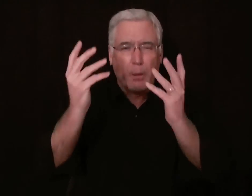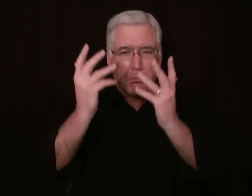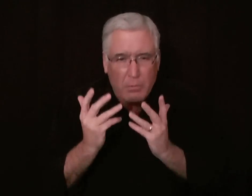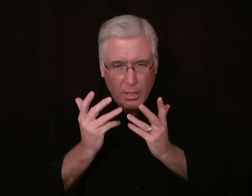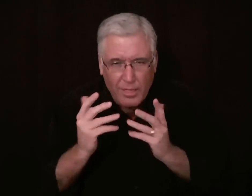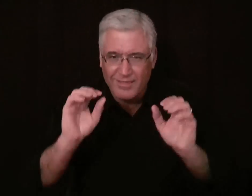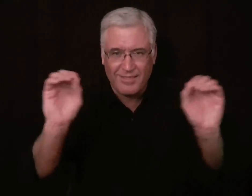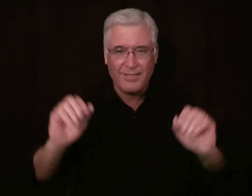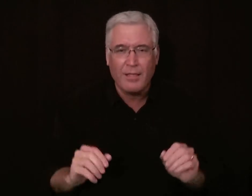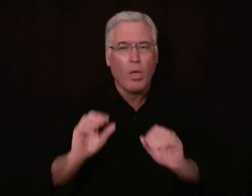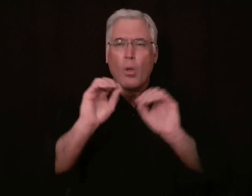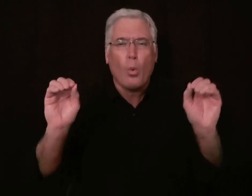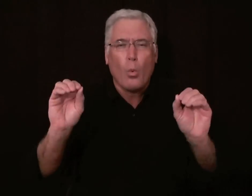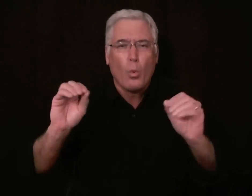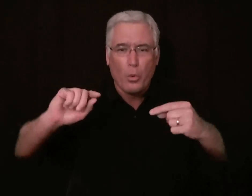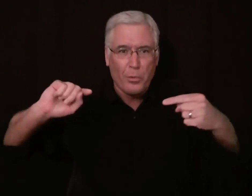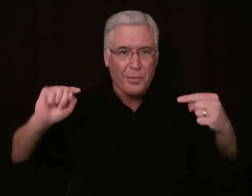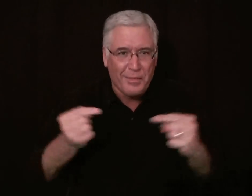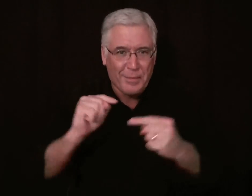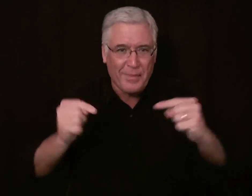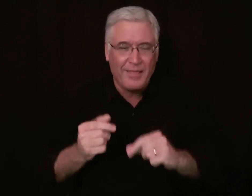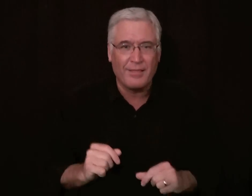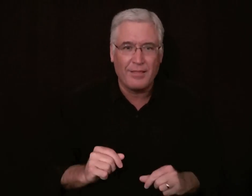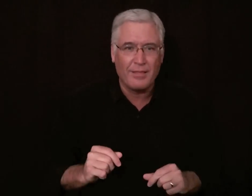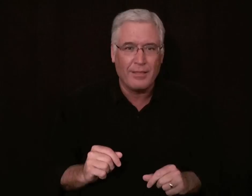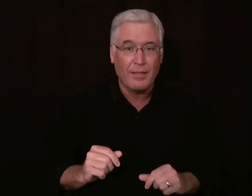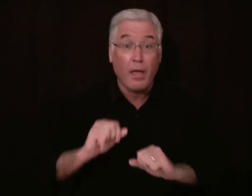There will be no pains. There will be no pain.